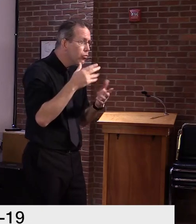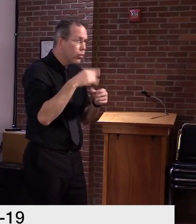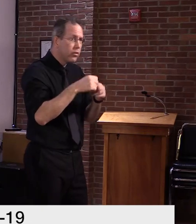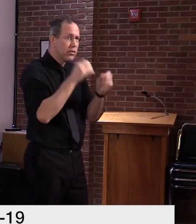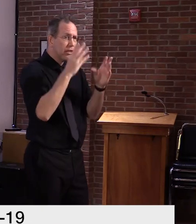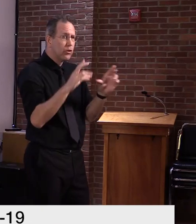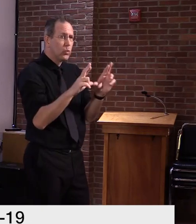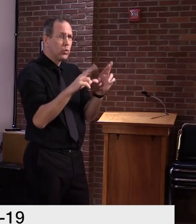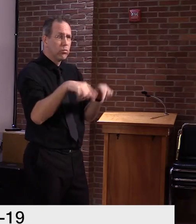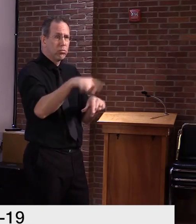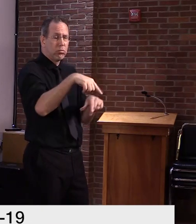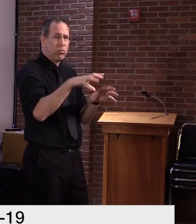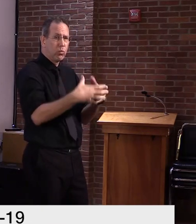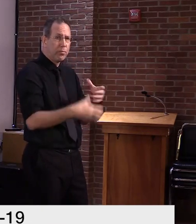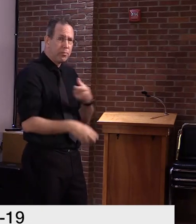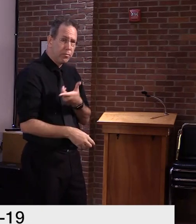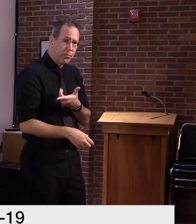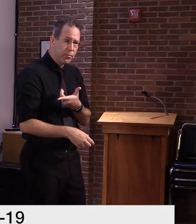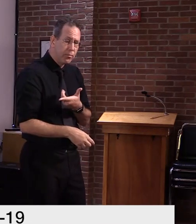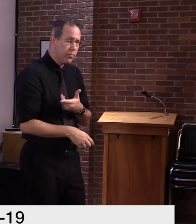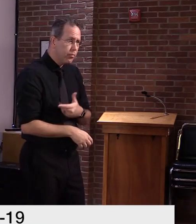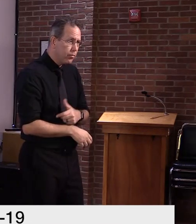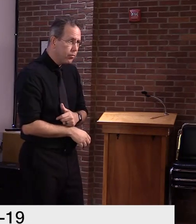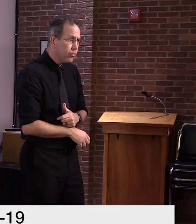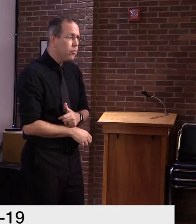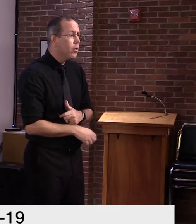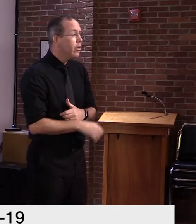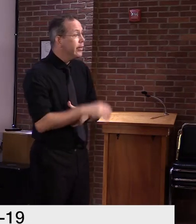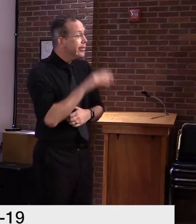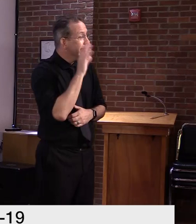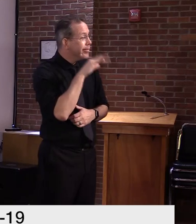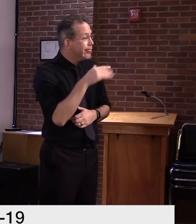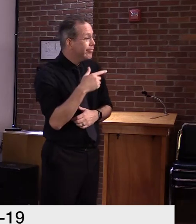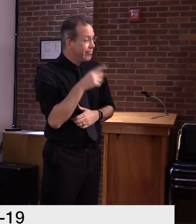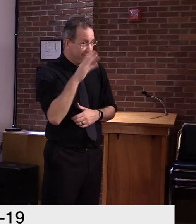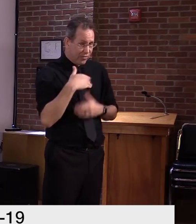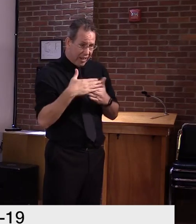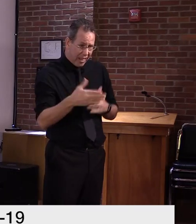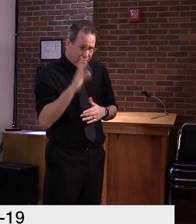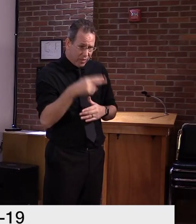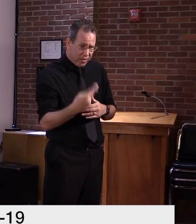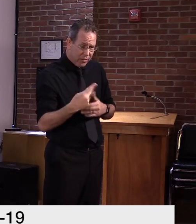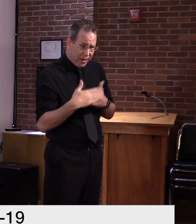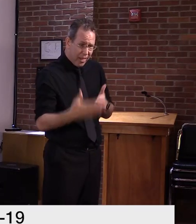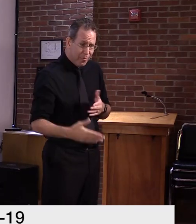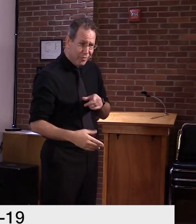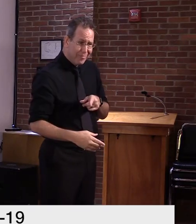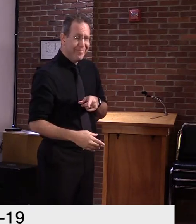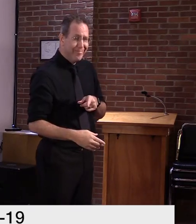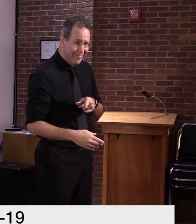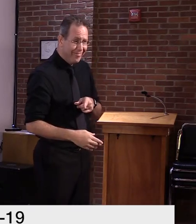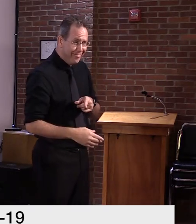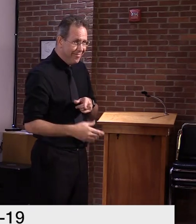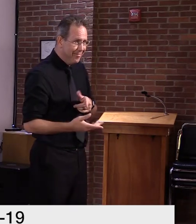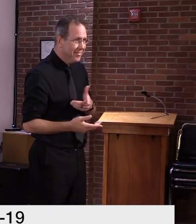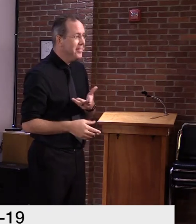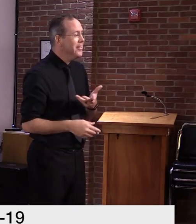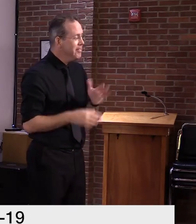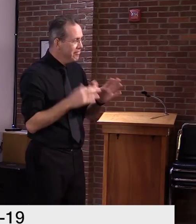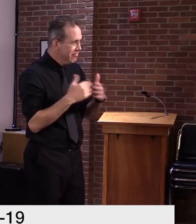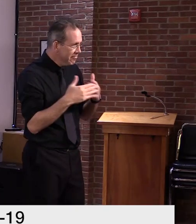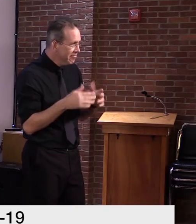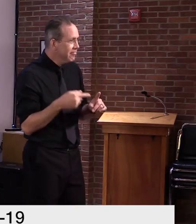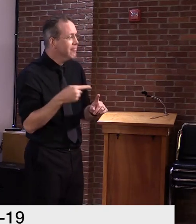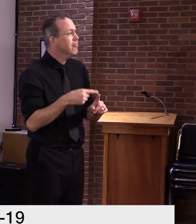neighbors. Uh, um, I appreciate the question. The, uh, just to reiterate our guidance as it was developed, uh,